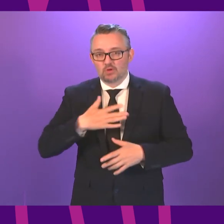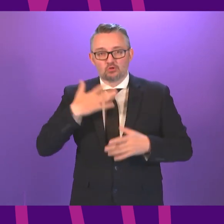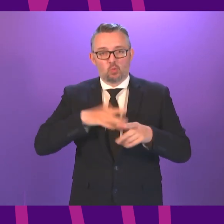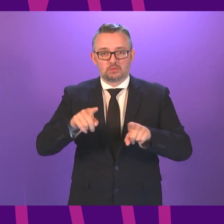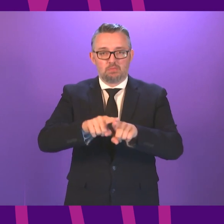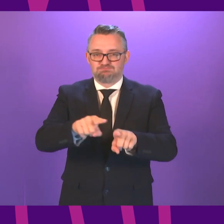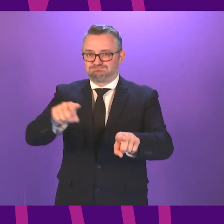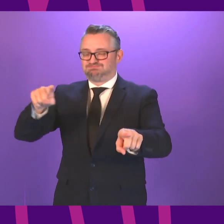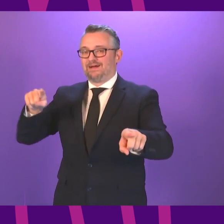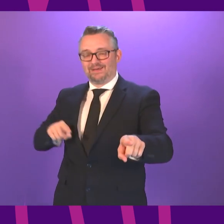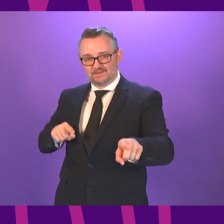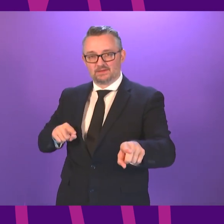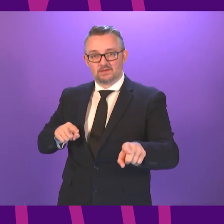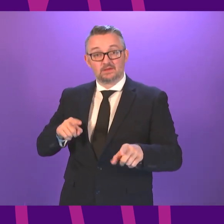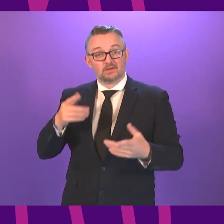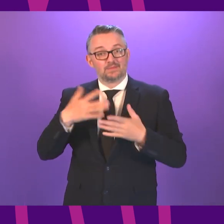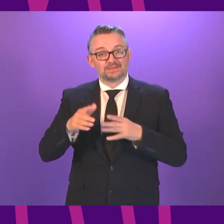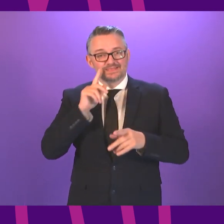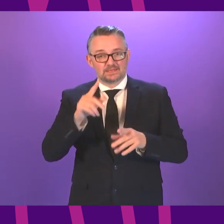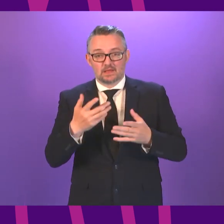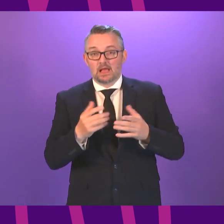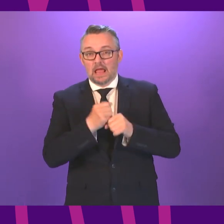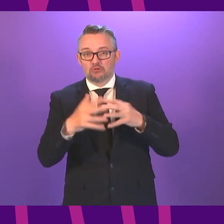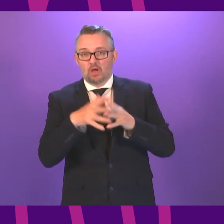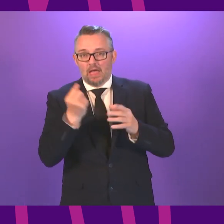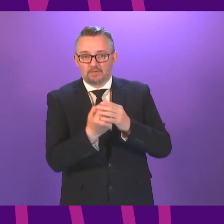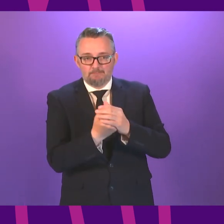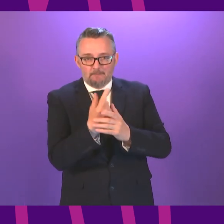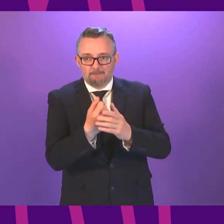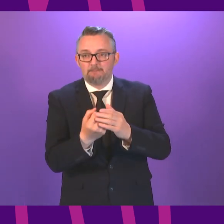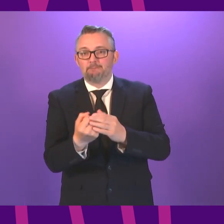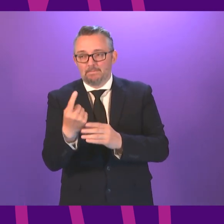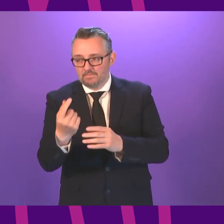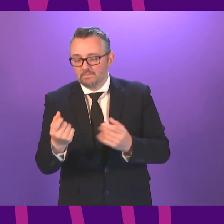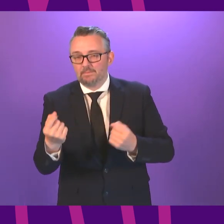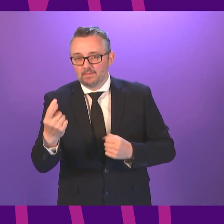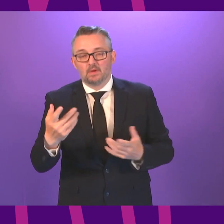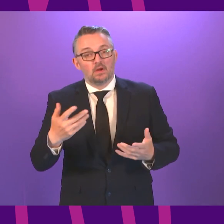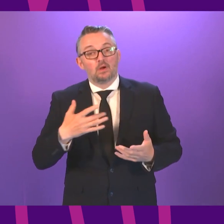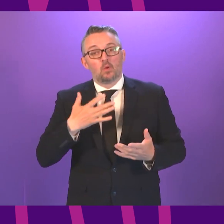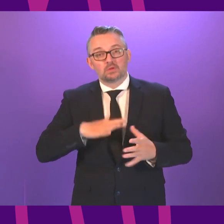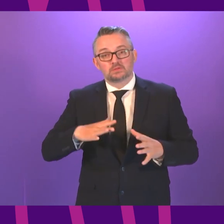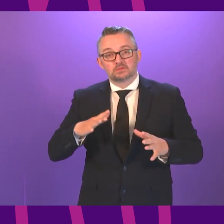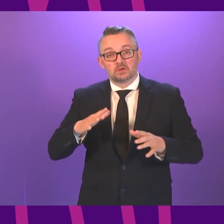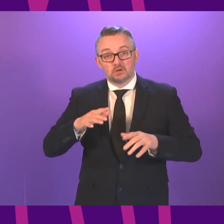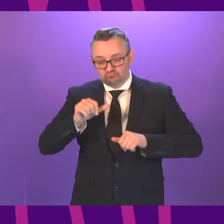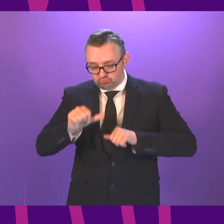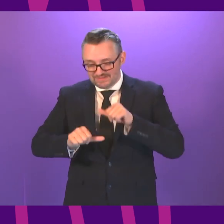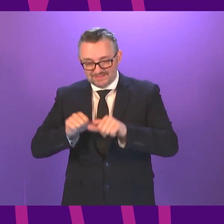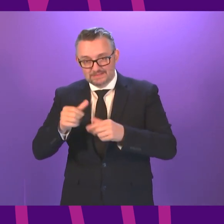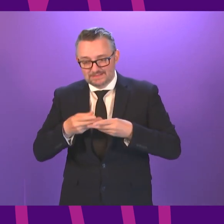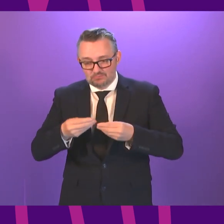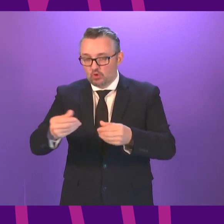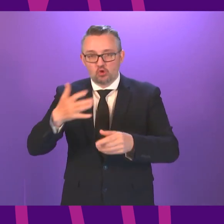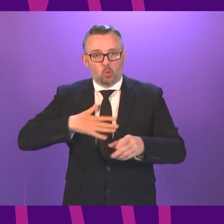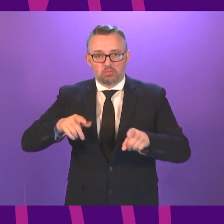already seeing as I described them earlier bumps in the road in Glasgow we want to minimise any potential to set our progress back but